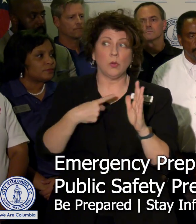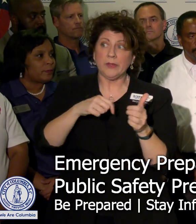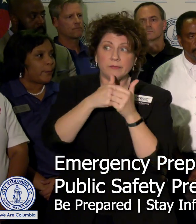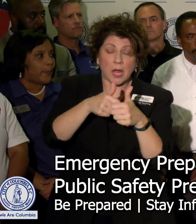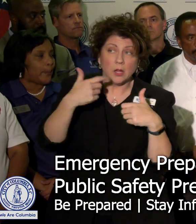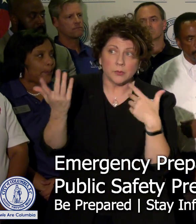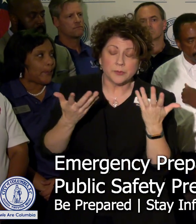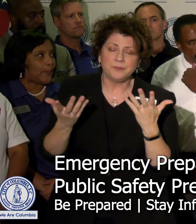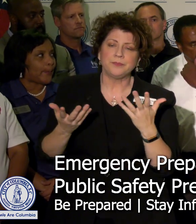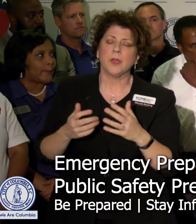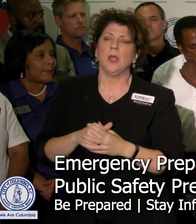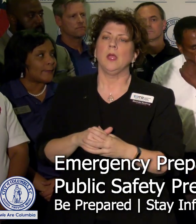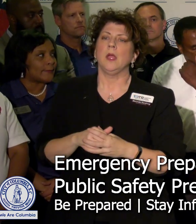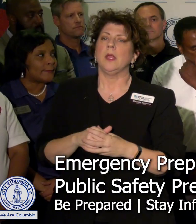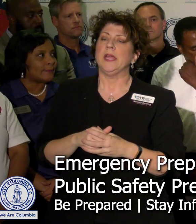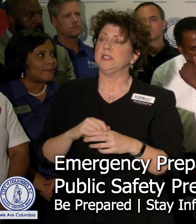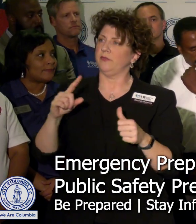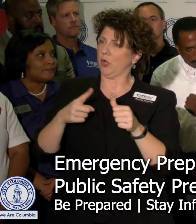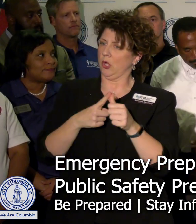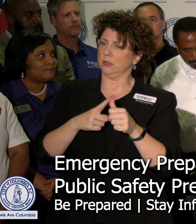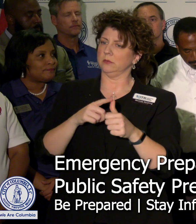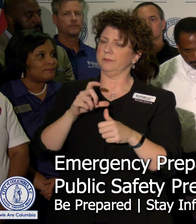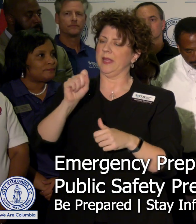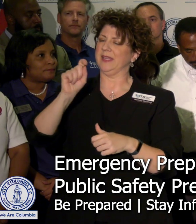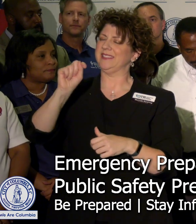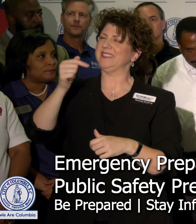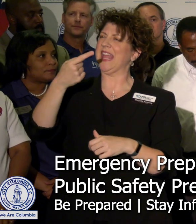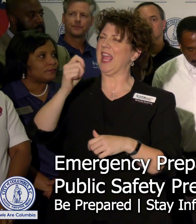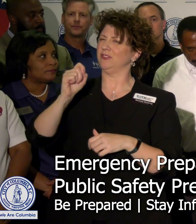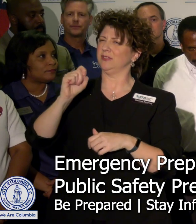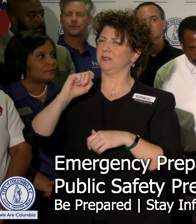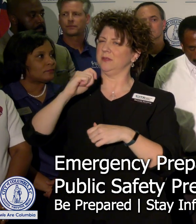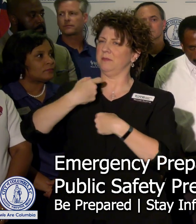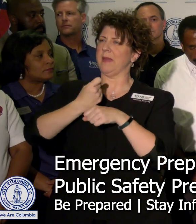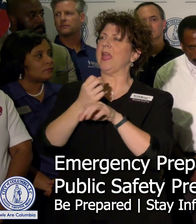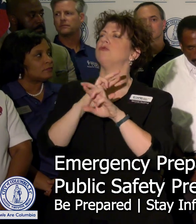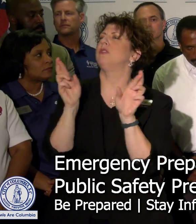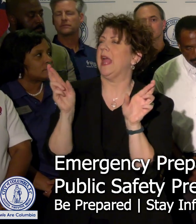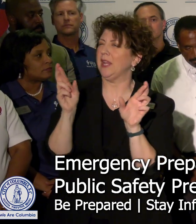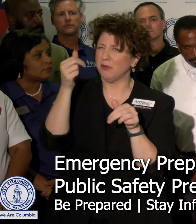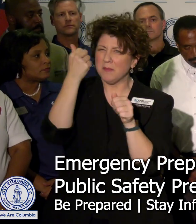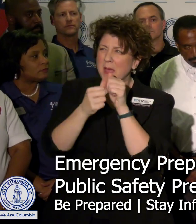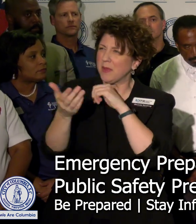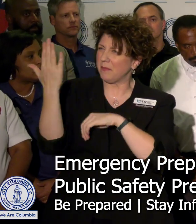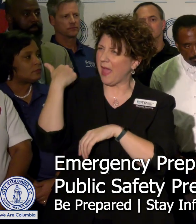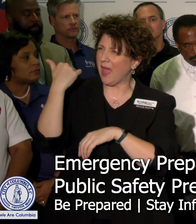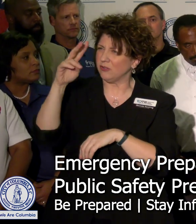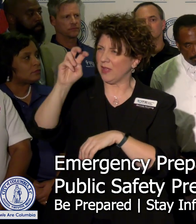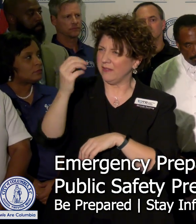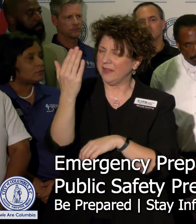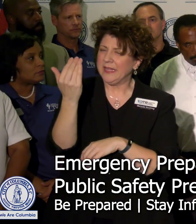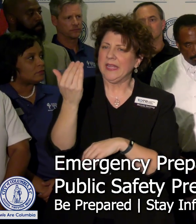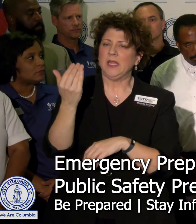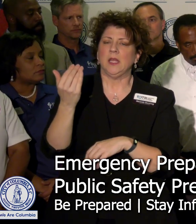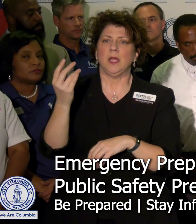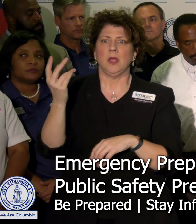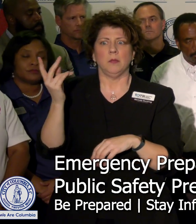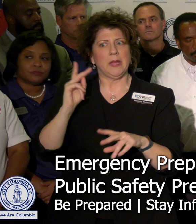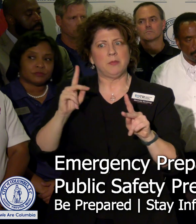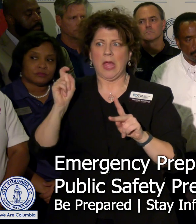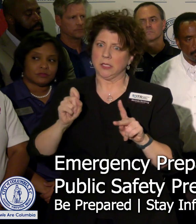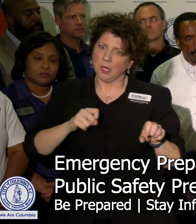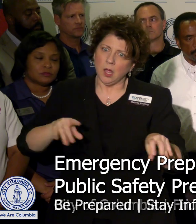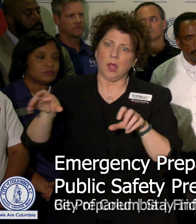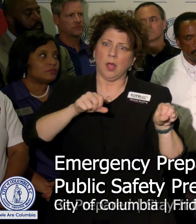is to stage sometimes depending on what, if you remember in the flood of 2015, we have to move people quickly.